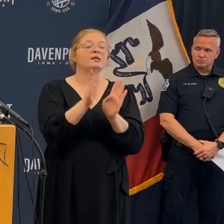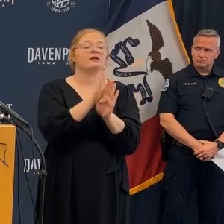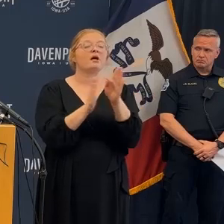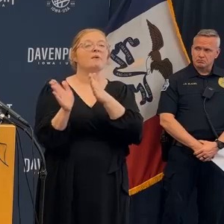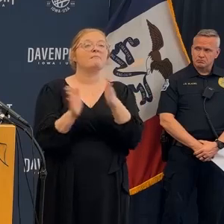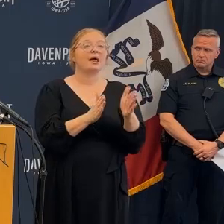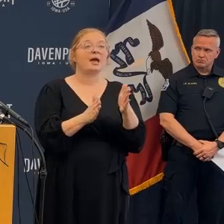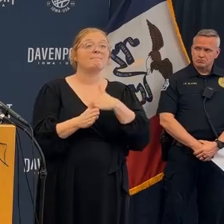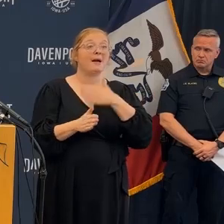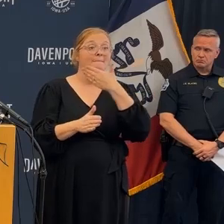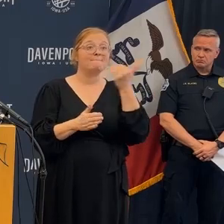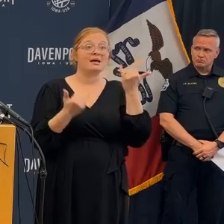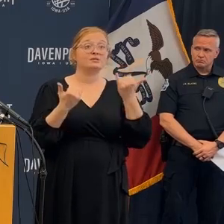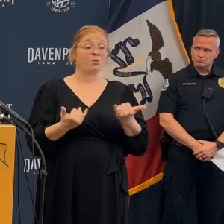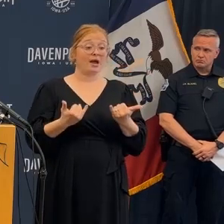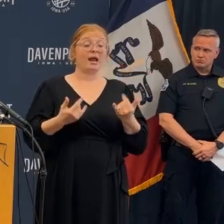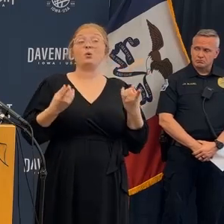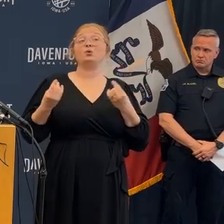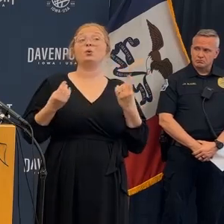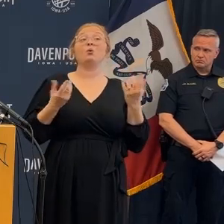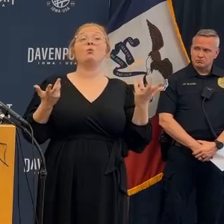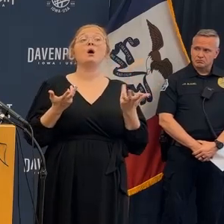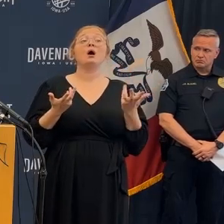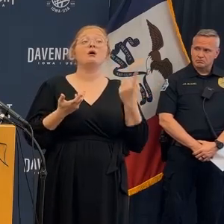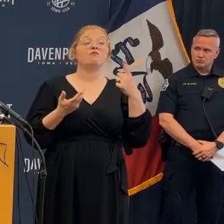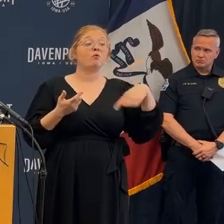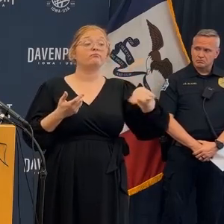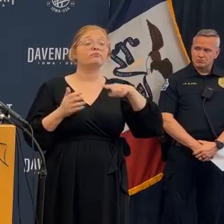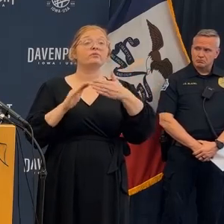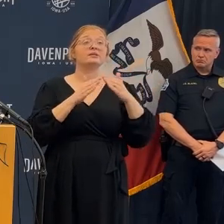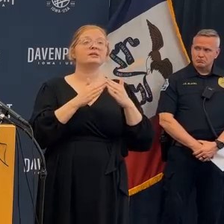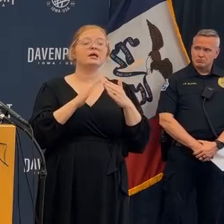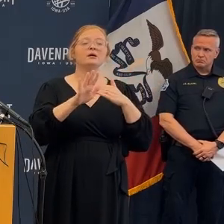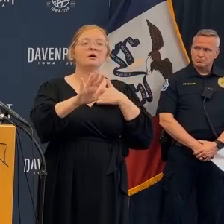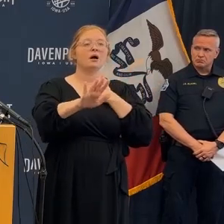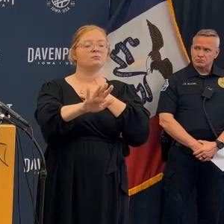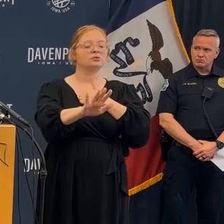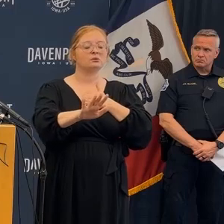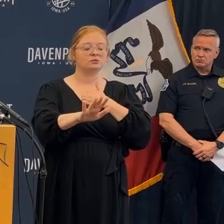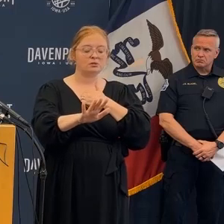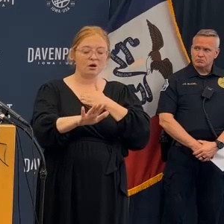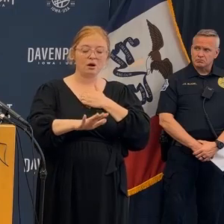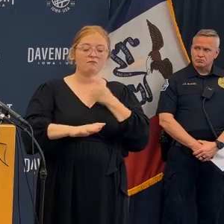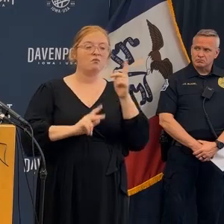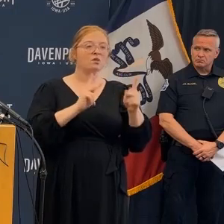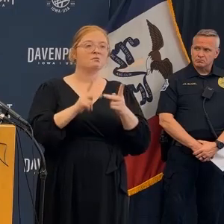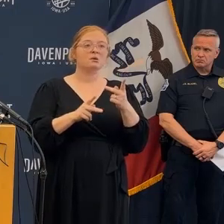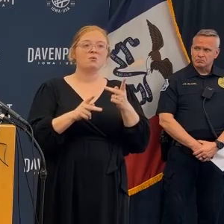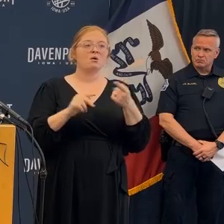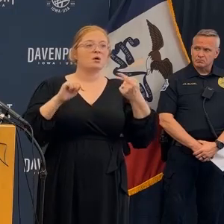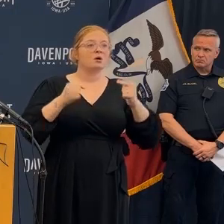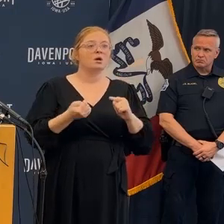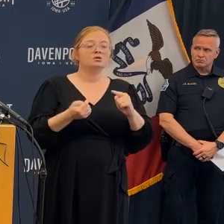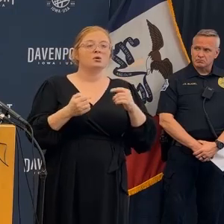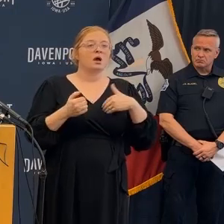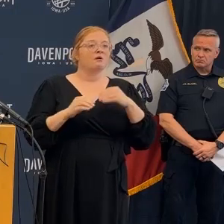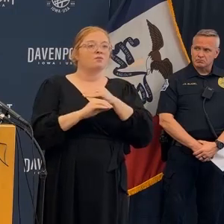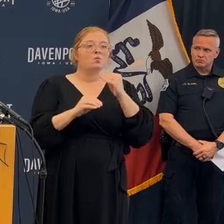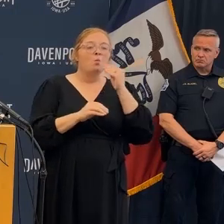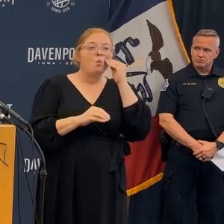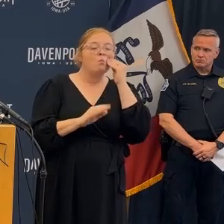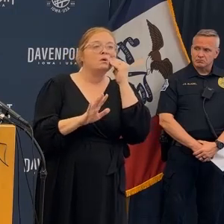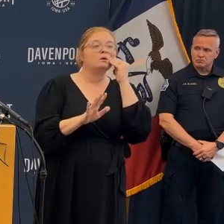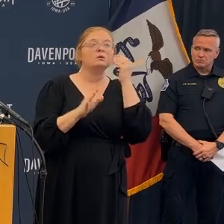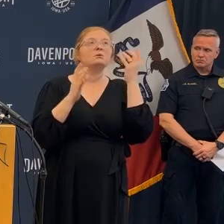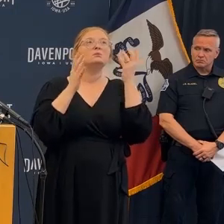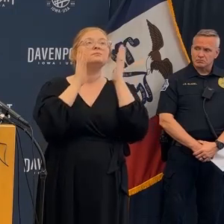what's the wheres and whys but it's too soon right now for the that the best thing that I can do to serve the city at